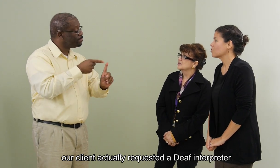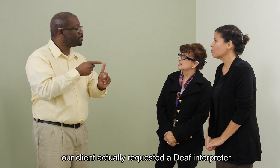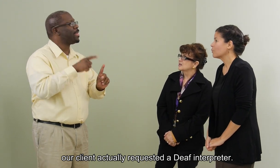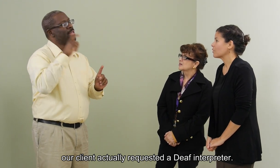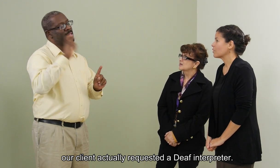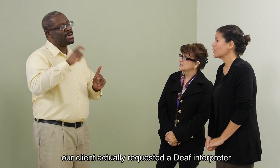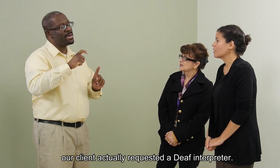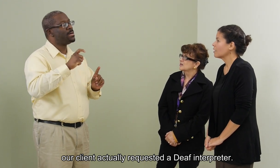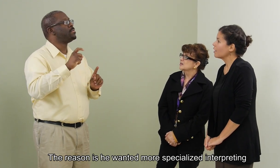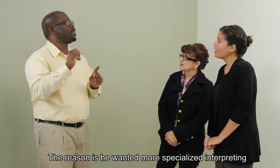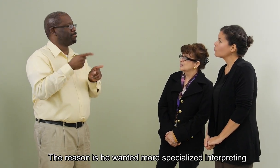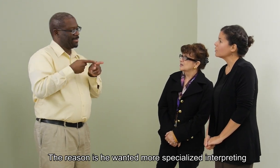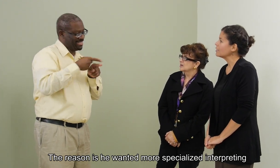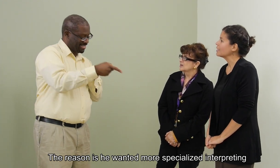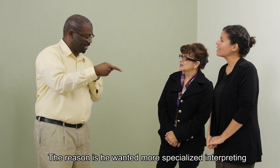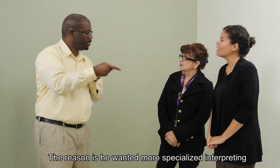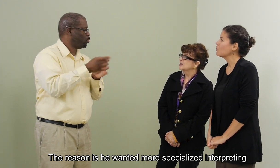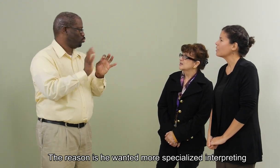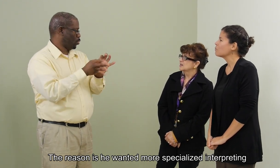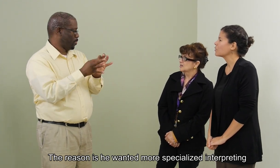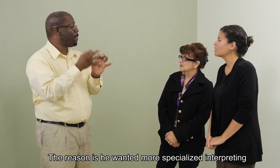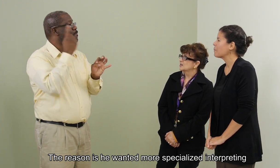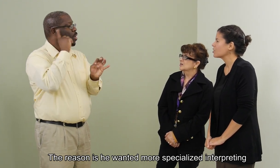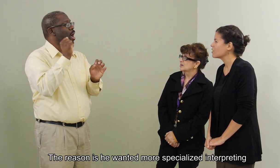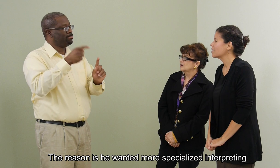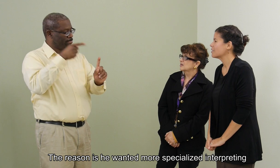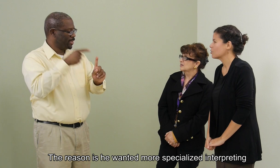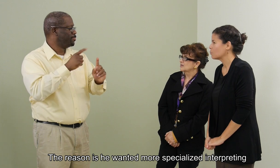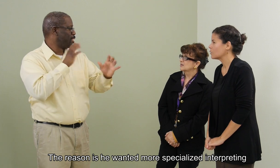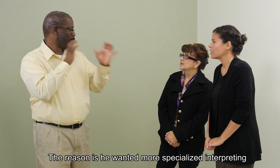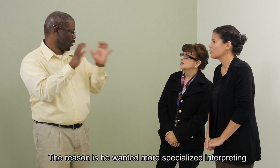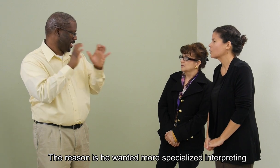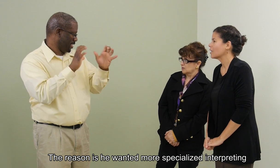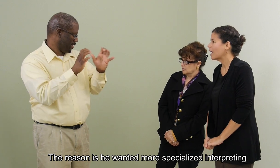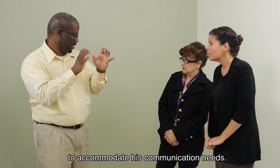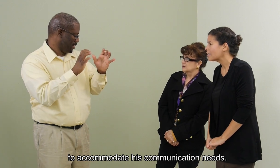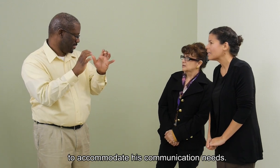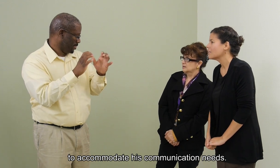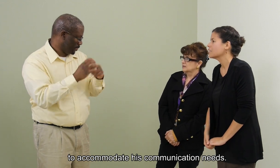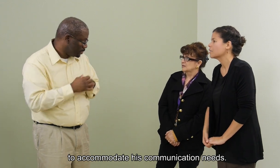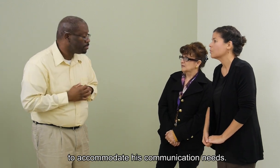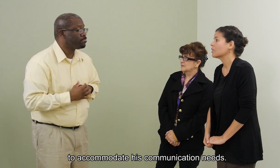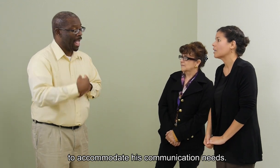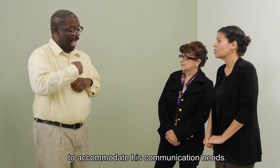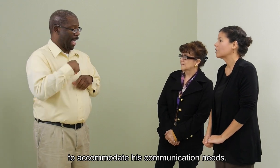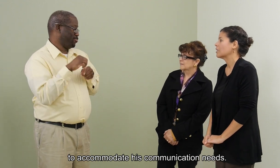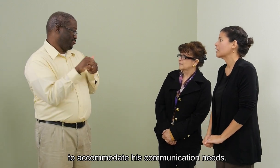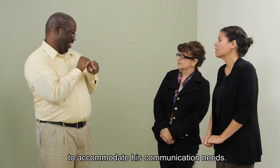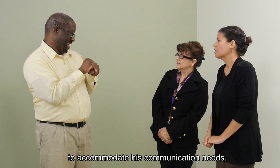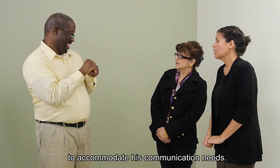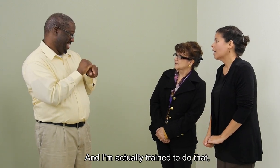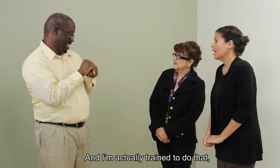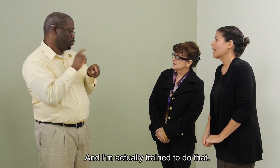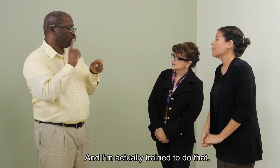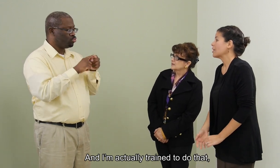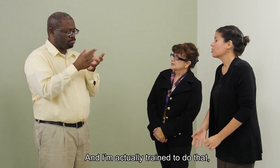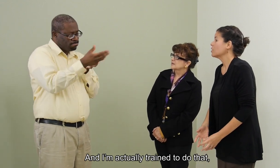interpreter, and the reason is that he wanted more specialized interpreting to accommodate his communication needs. And I'm actually